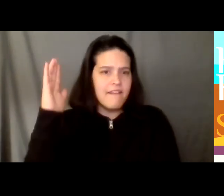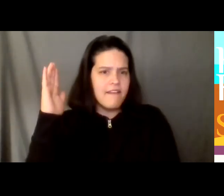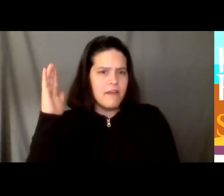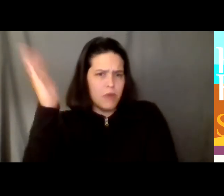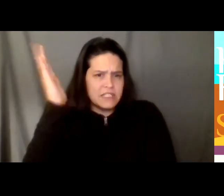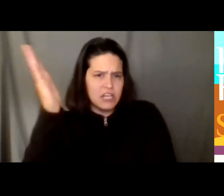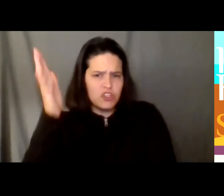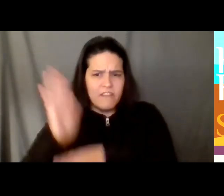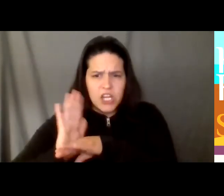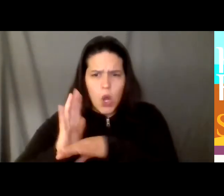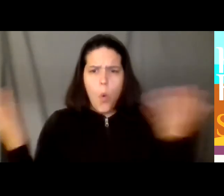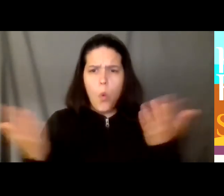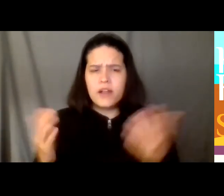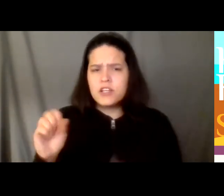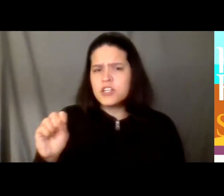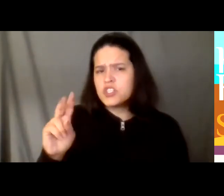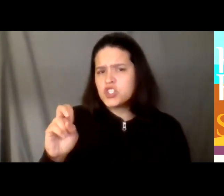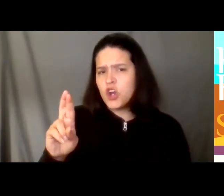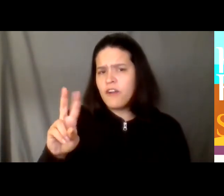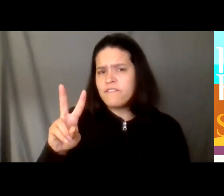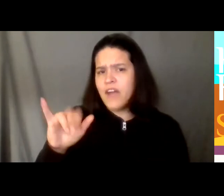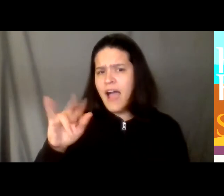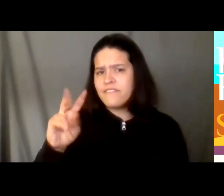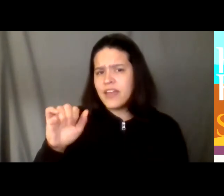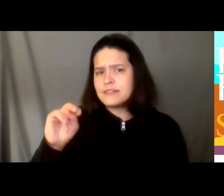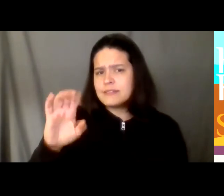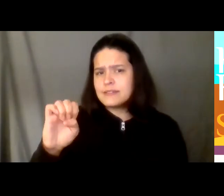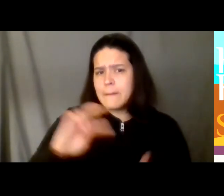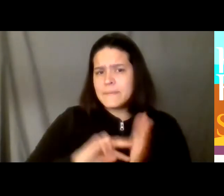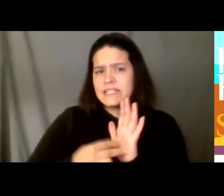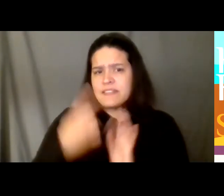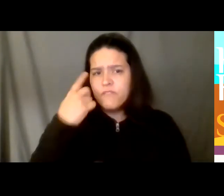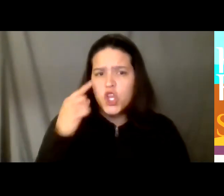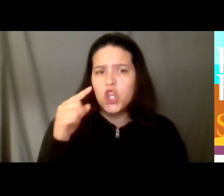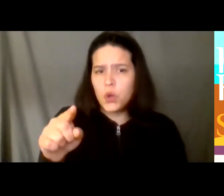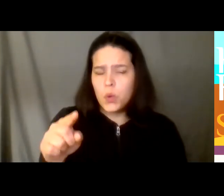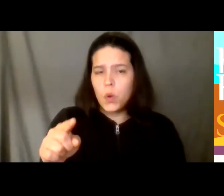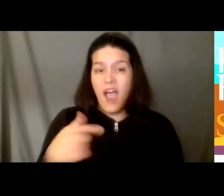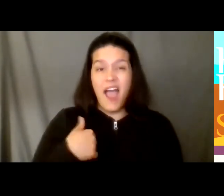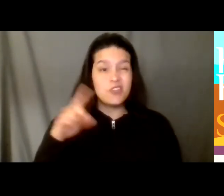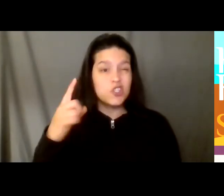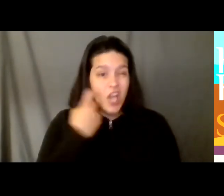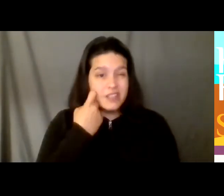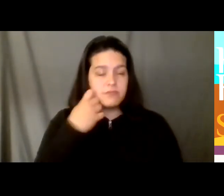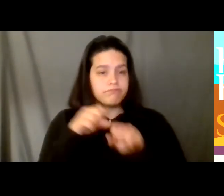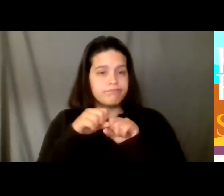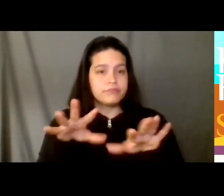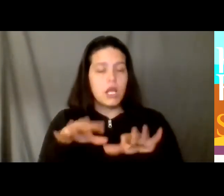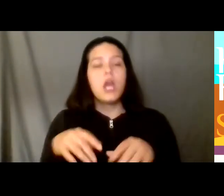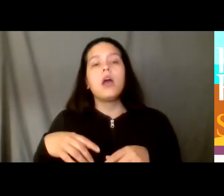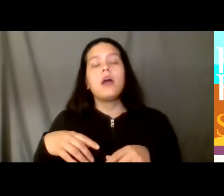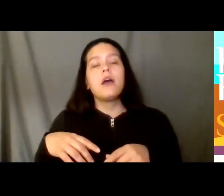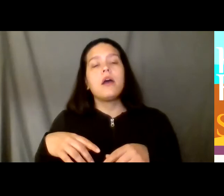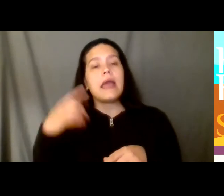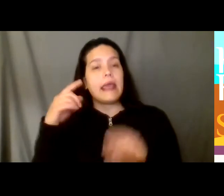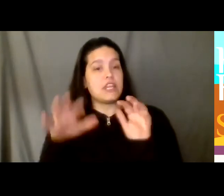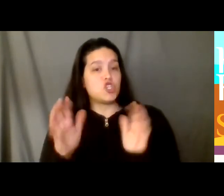what survivance has meant for you i've just thrown that in the chat box for those people are in zoom for people on um all